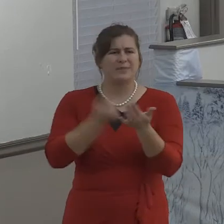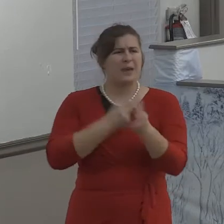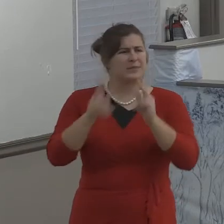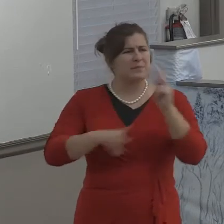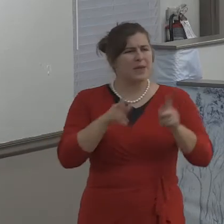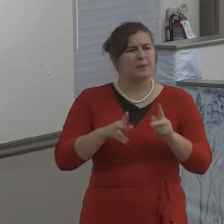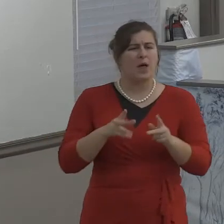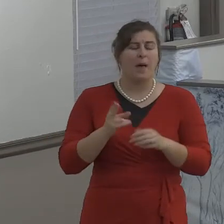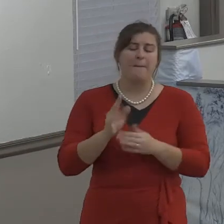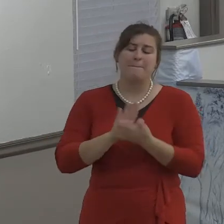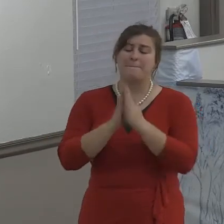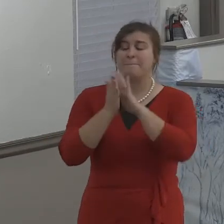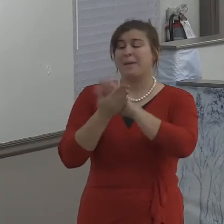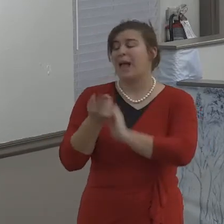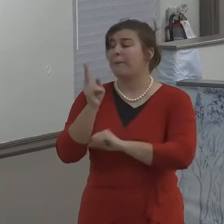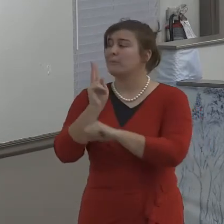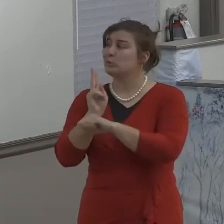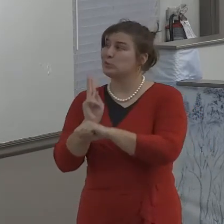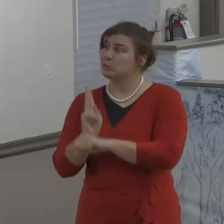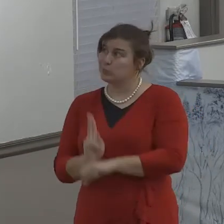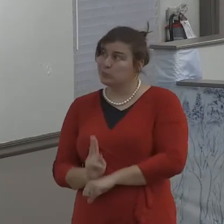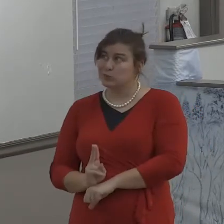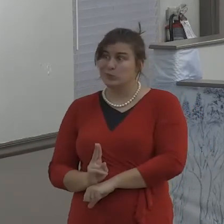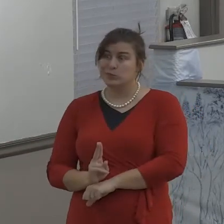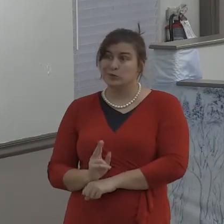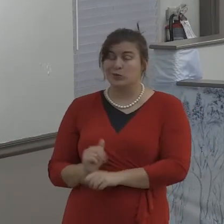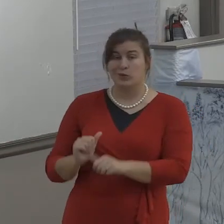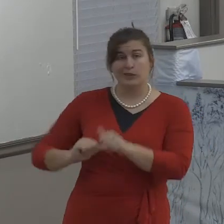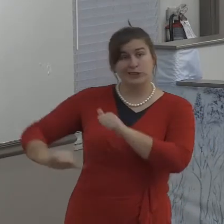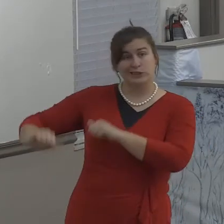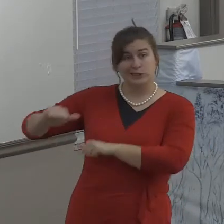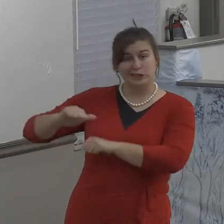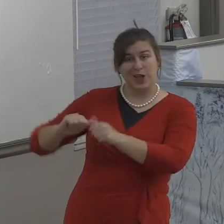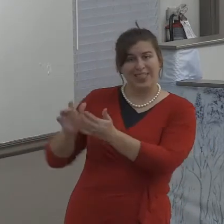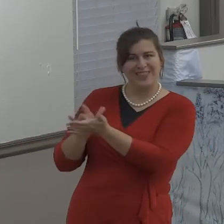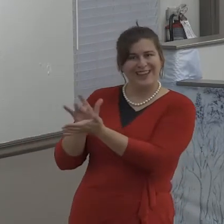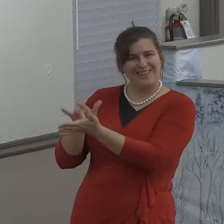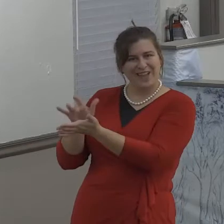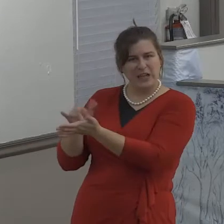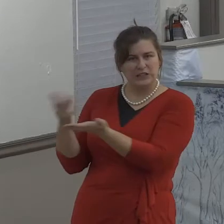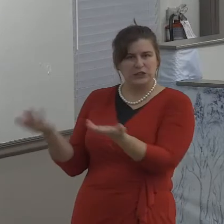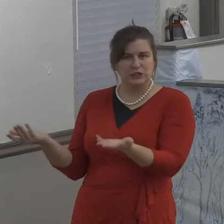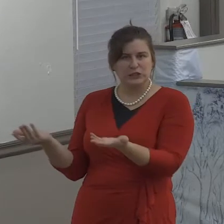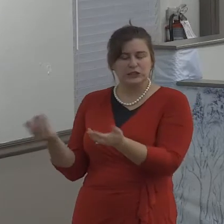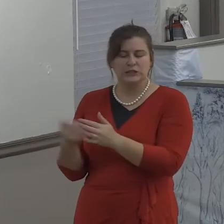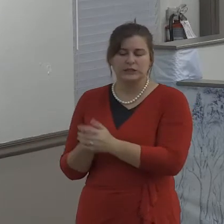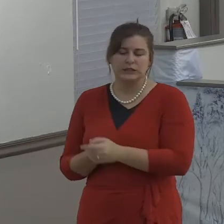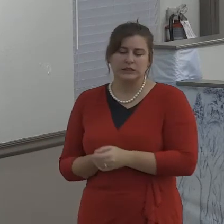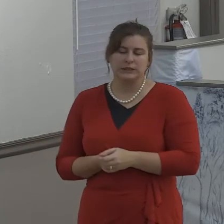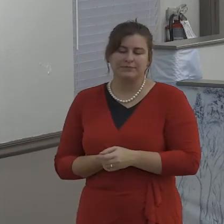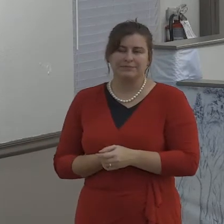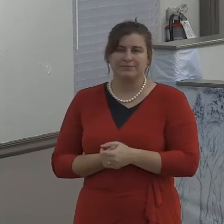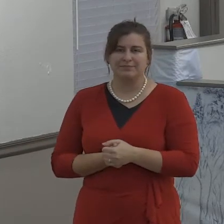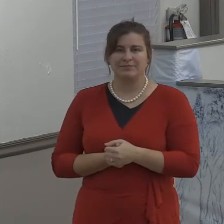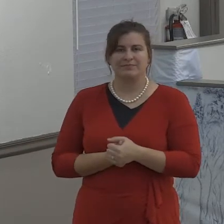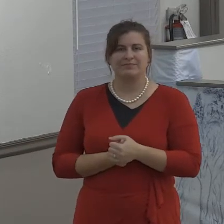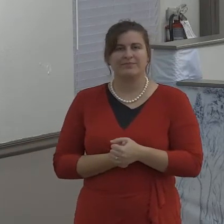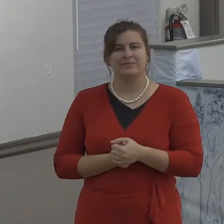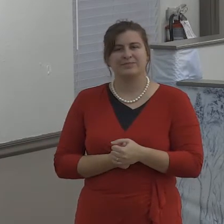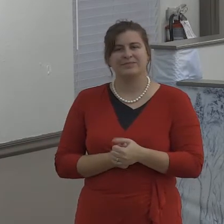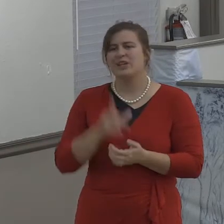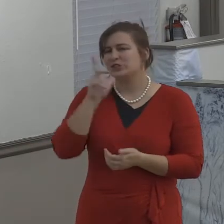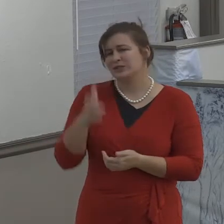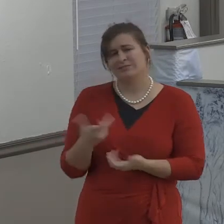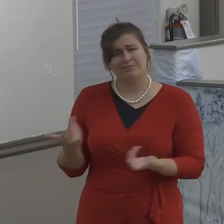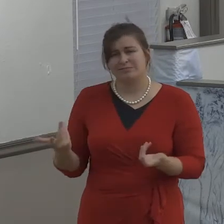And I, I don't mean that in a real negative way. It's just the, you know, as, as life goes on, there's challenges within